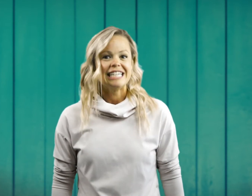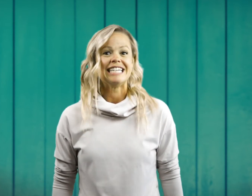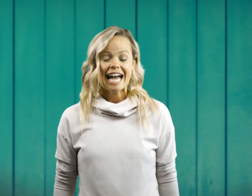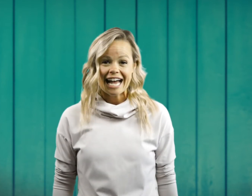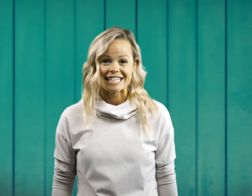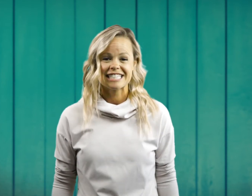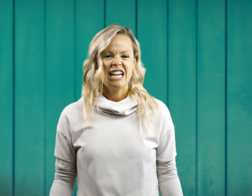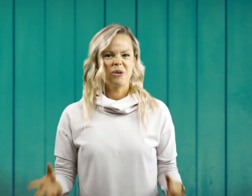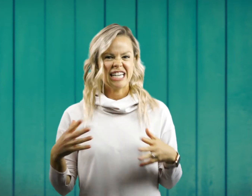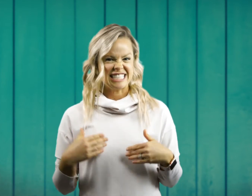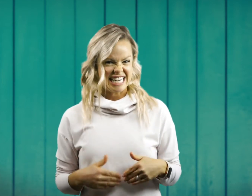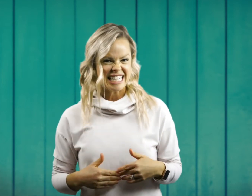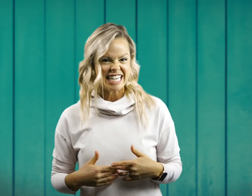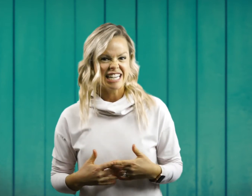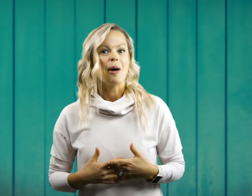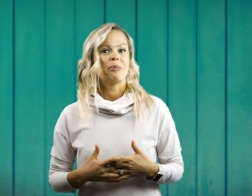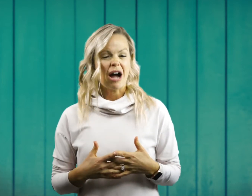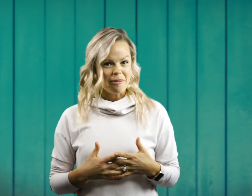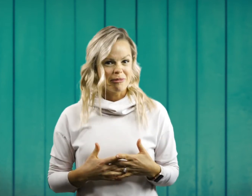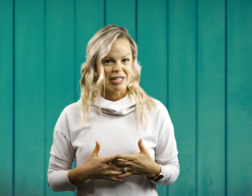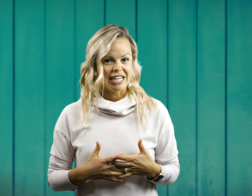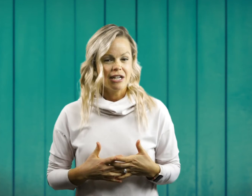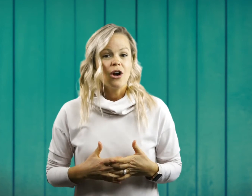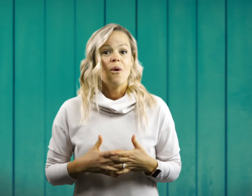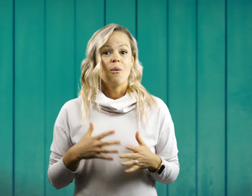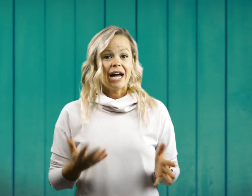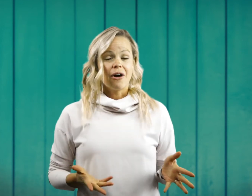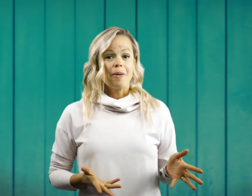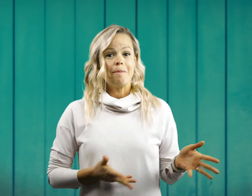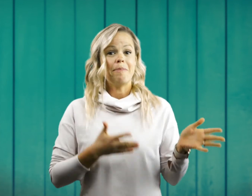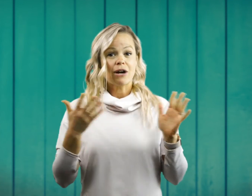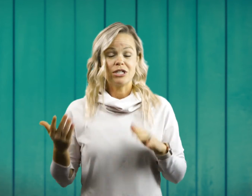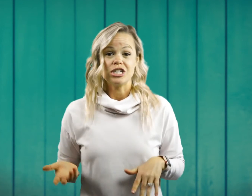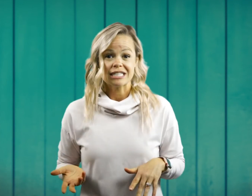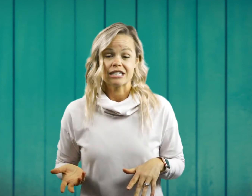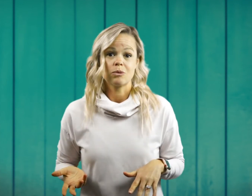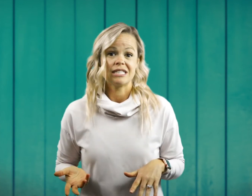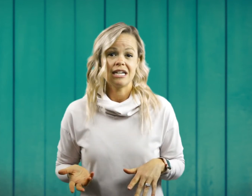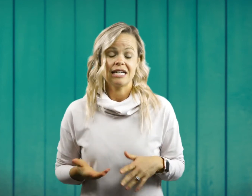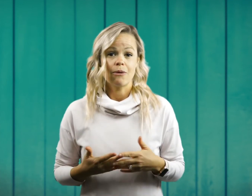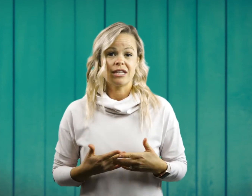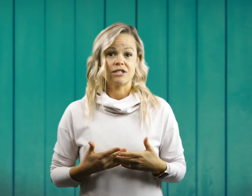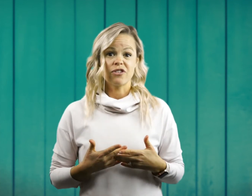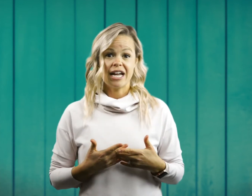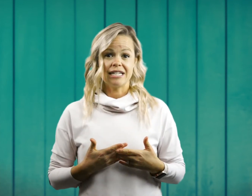Yes. Were they stinky? Probably. Well, back when Jesus was sitting down with his friends,